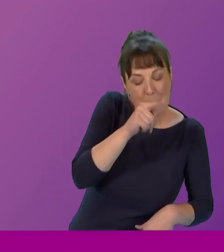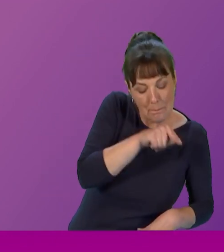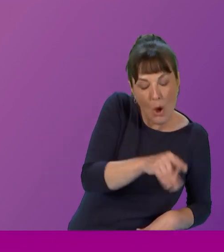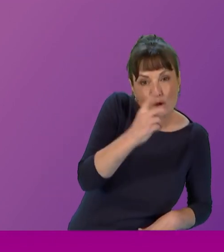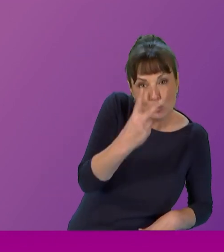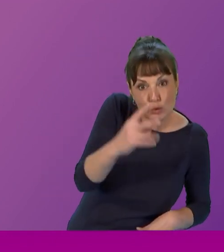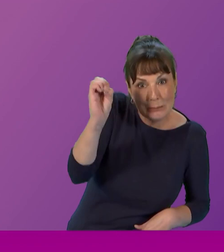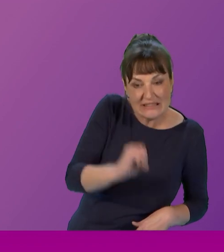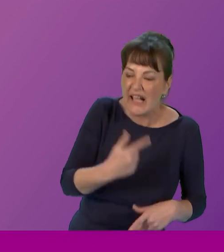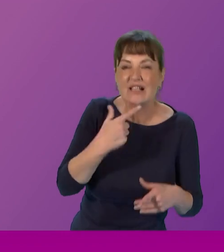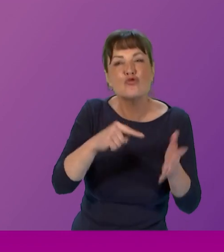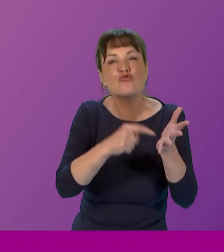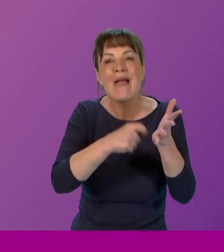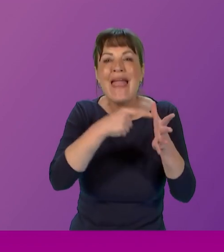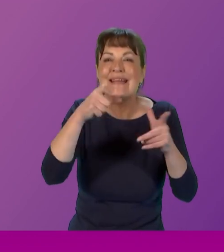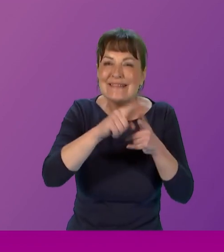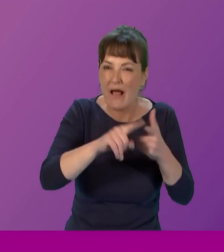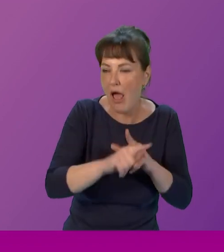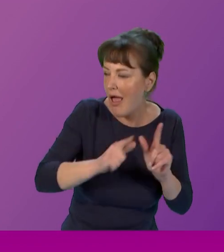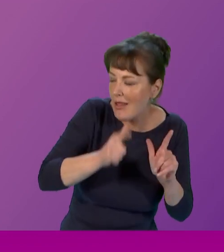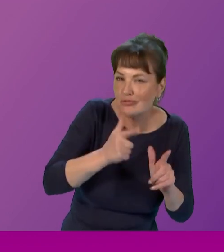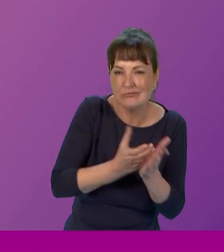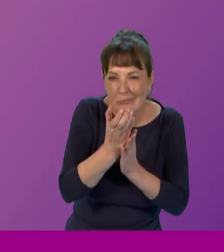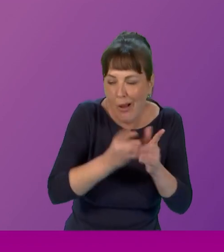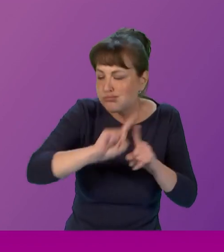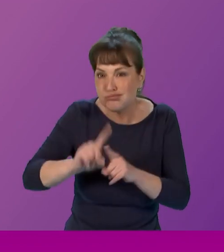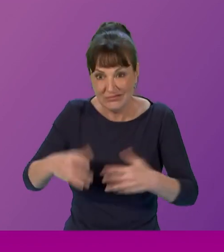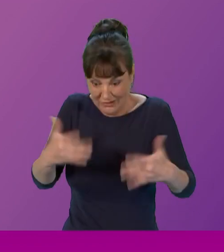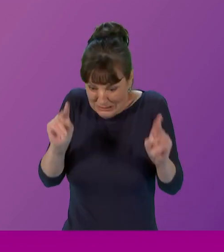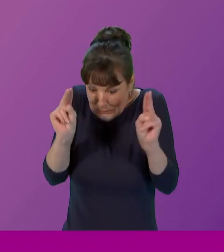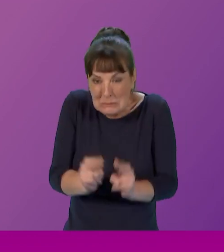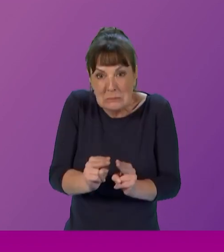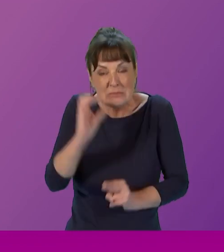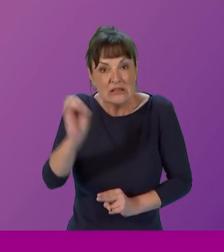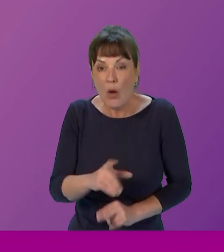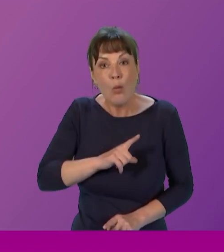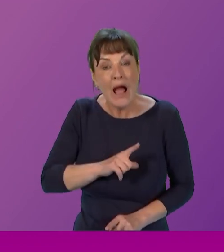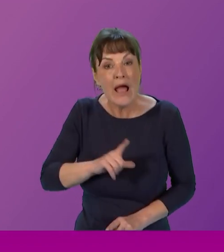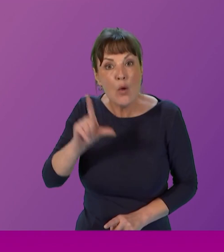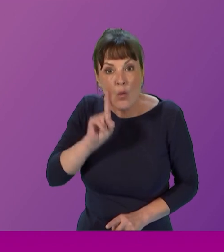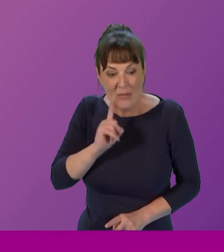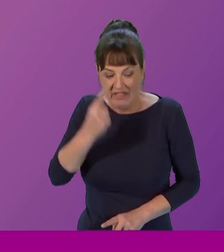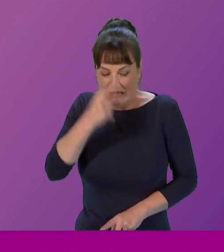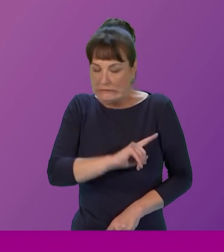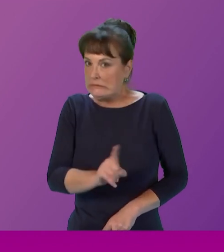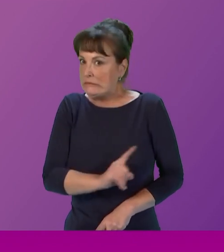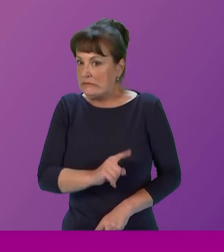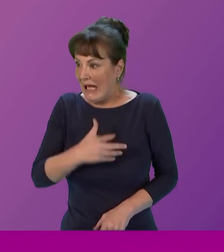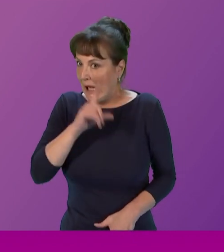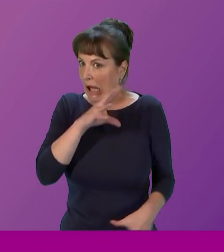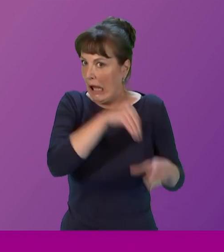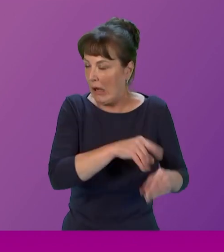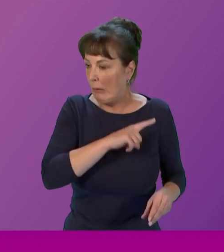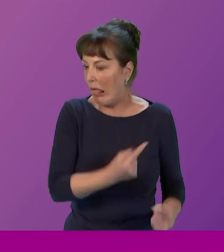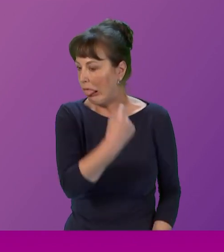many young women won't even consider a job in these sectors due to negative pretenses and stereotypes as well as the lack of respect women can